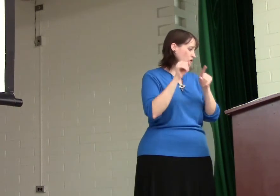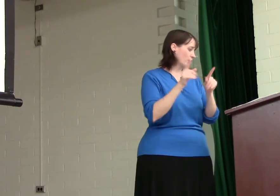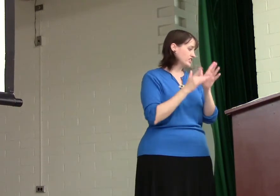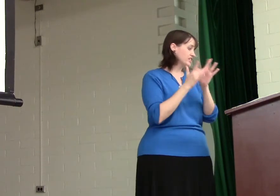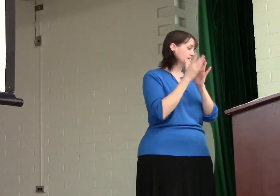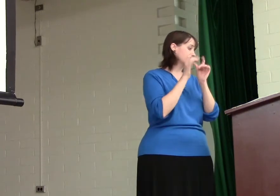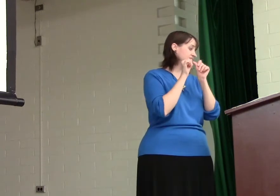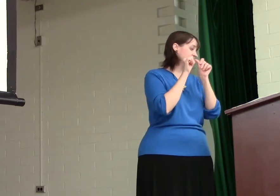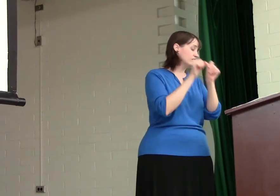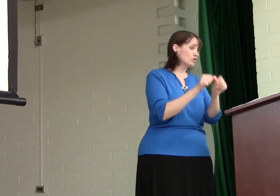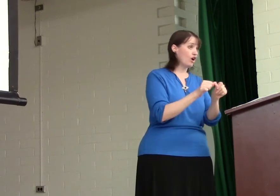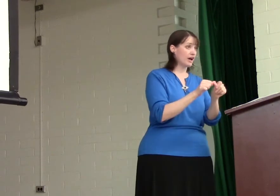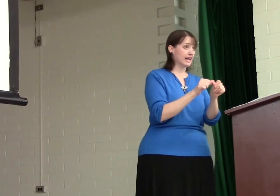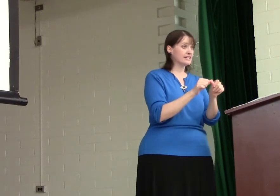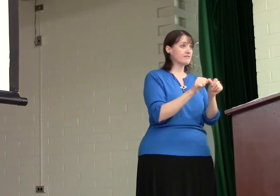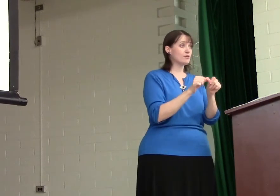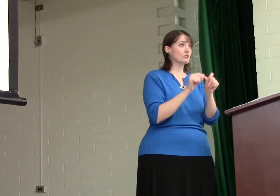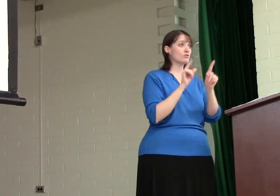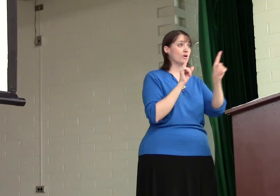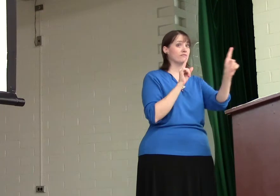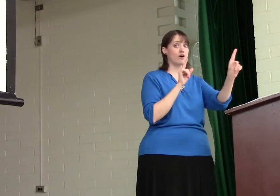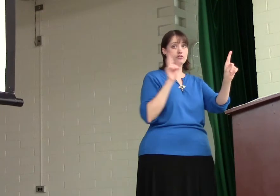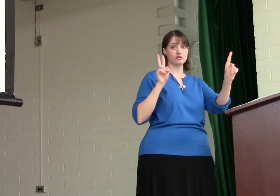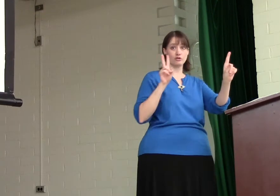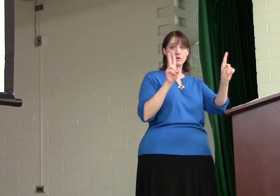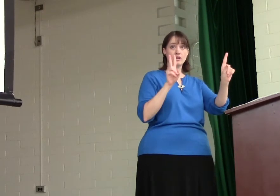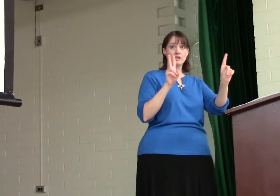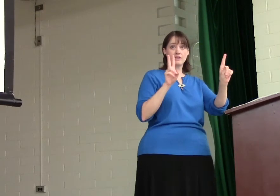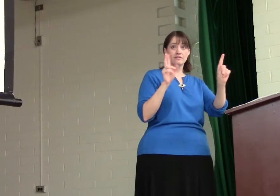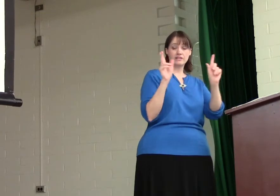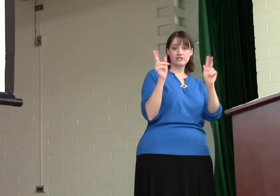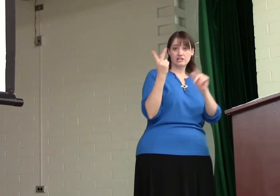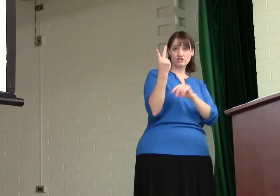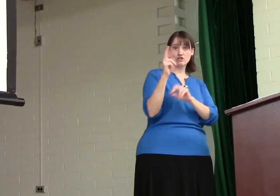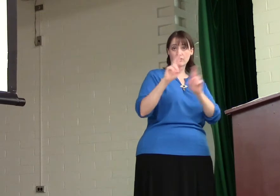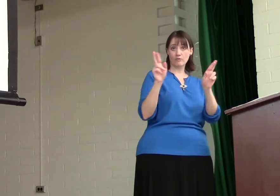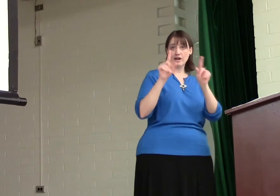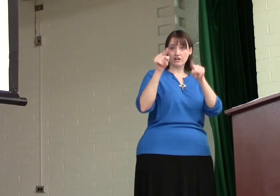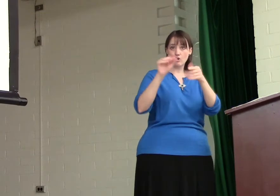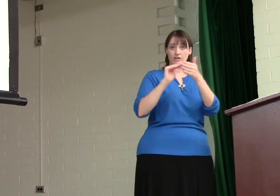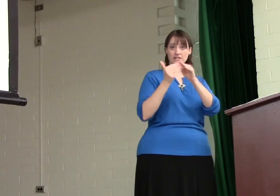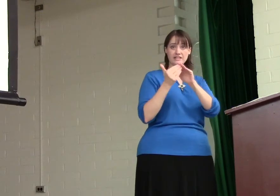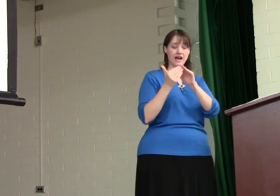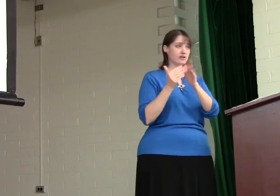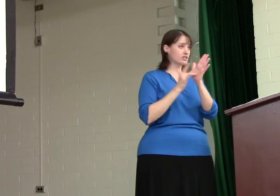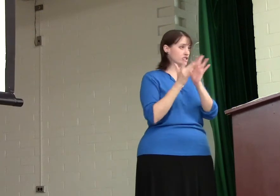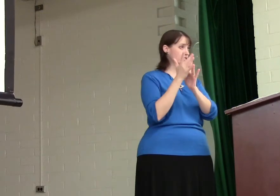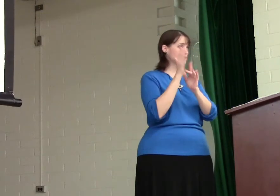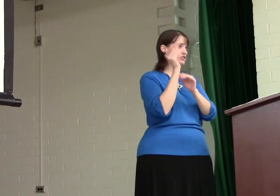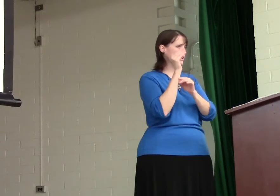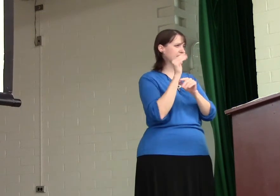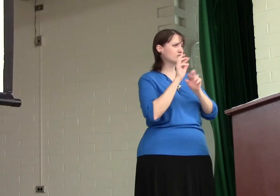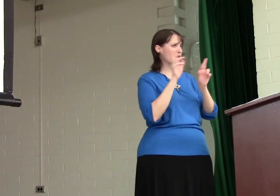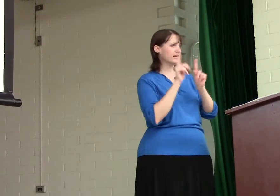going, Jesus continued on as if he were going farther. So, these two are, they're ready to go to this town, and Jesus looks like he's ready